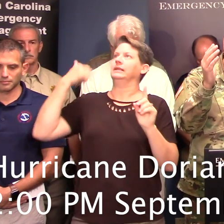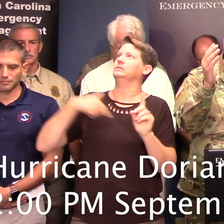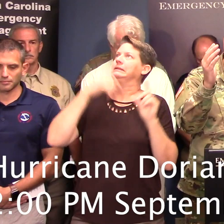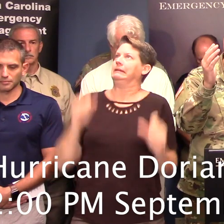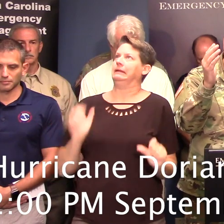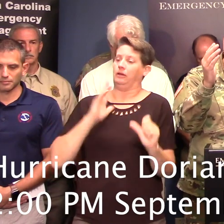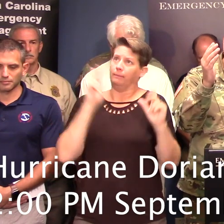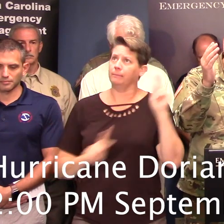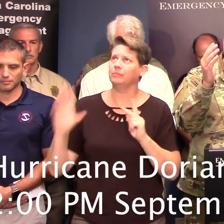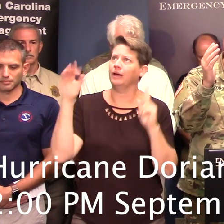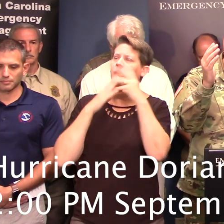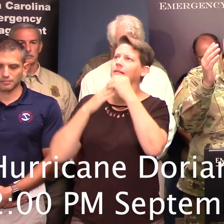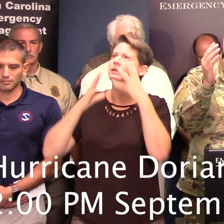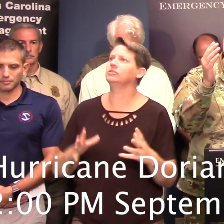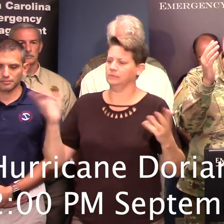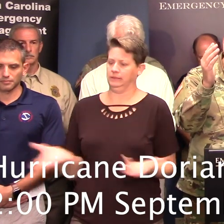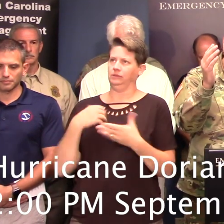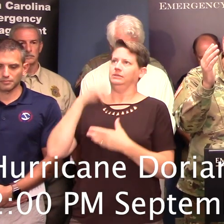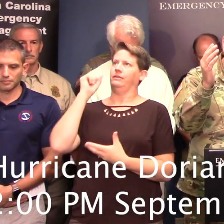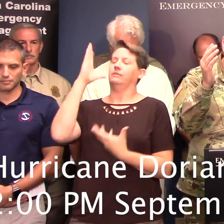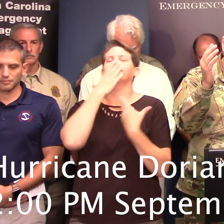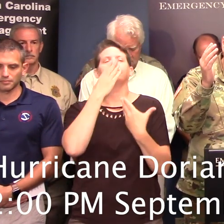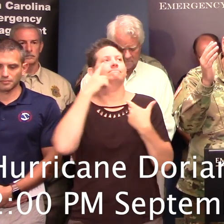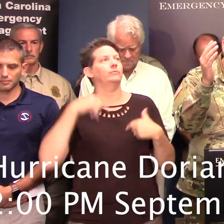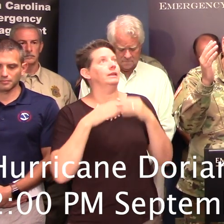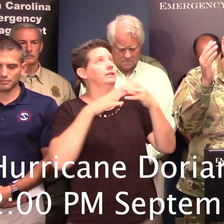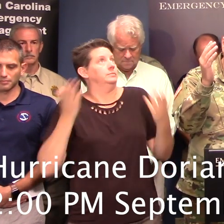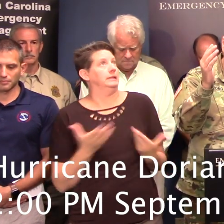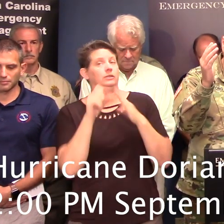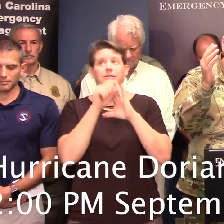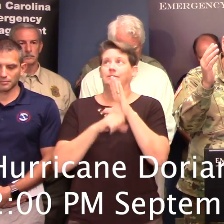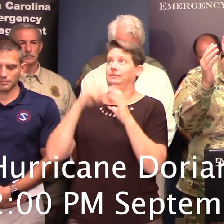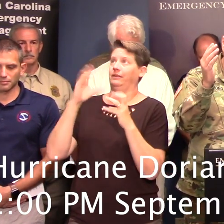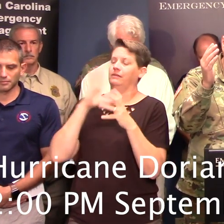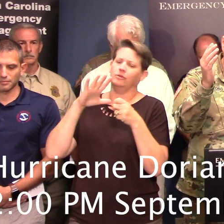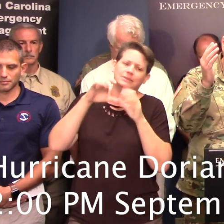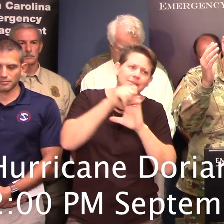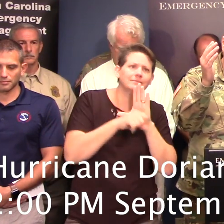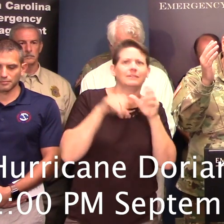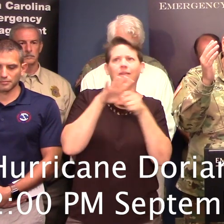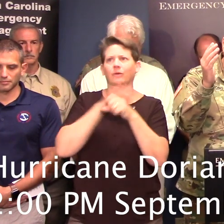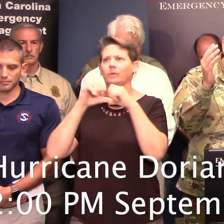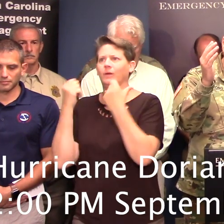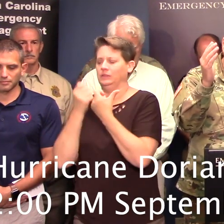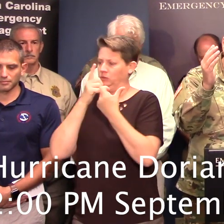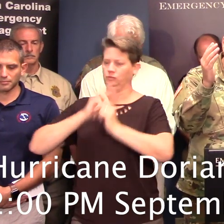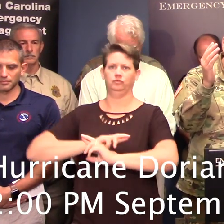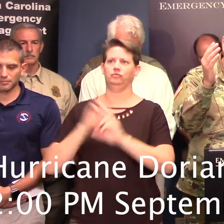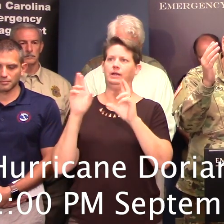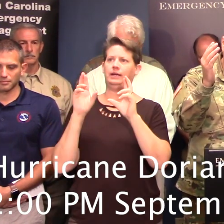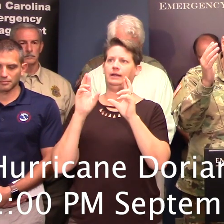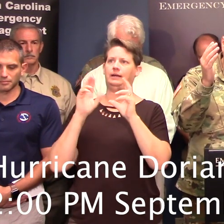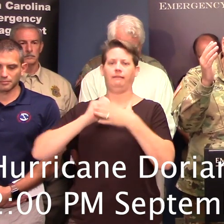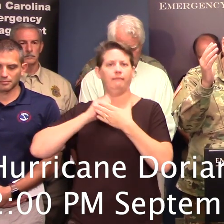in her leadership. I thank you, Lord, for the leadership of the state. I thank you for those state and local agencies that stand ready to support